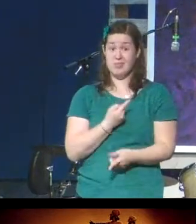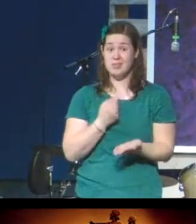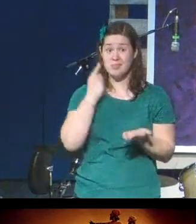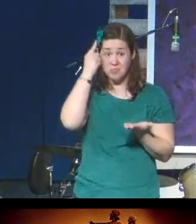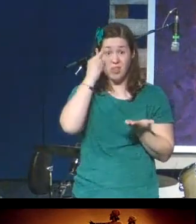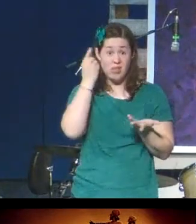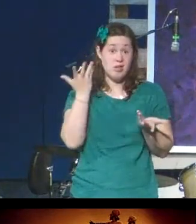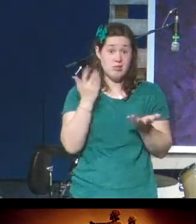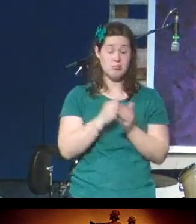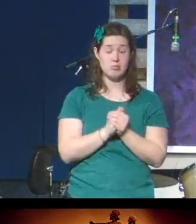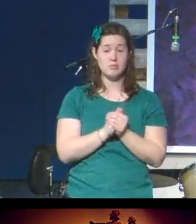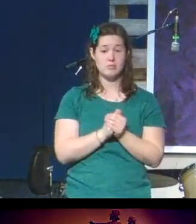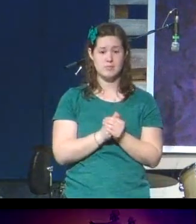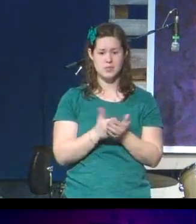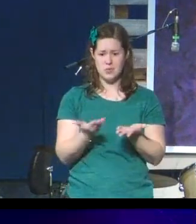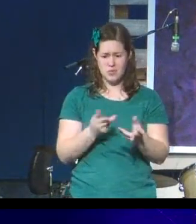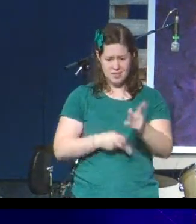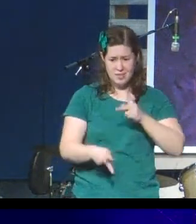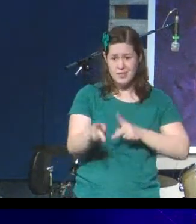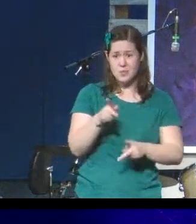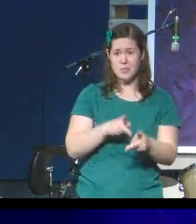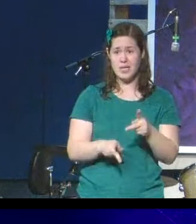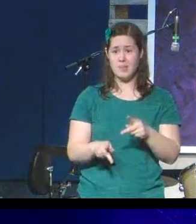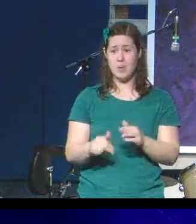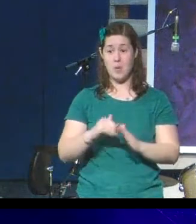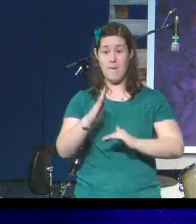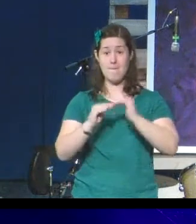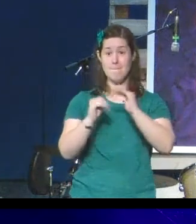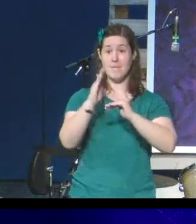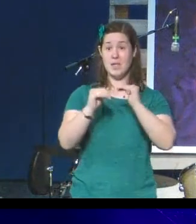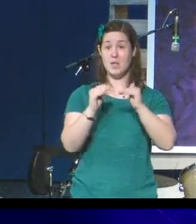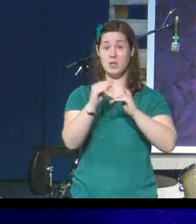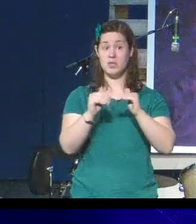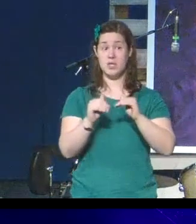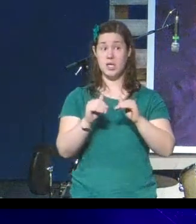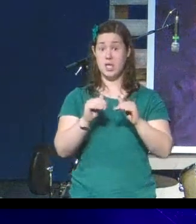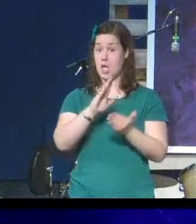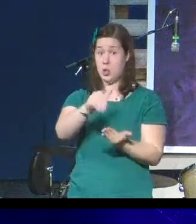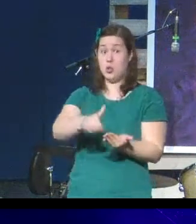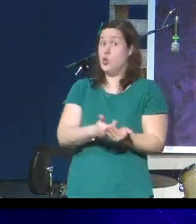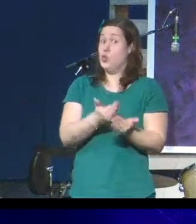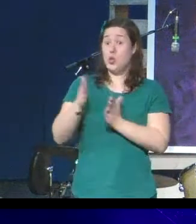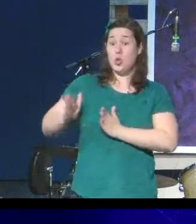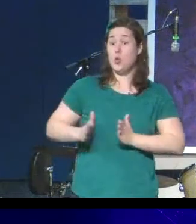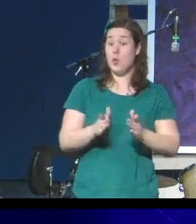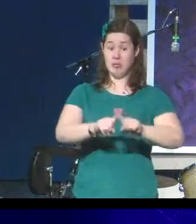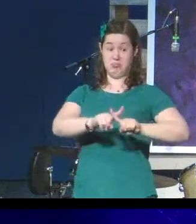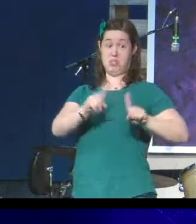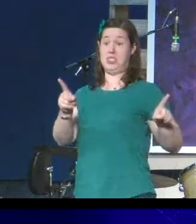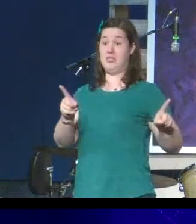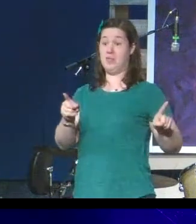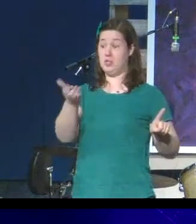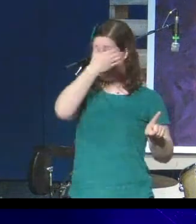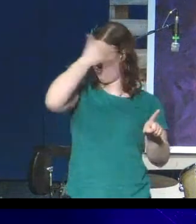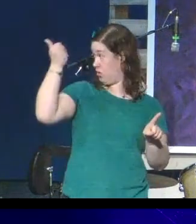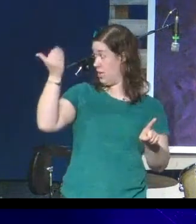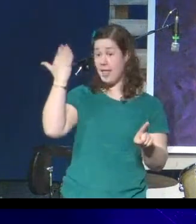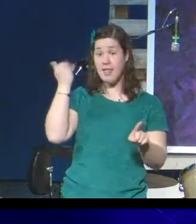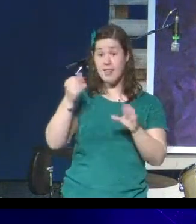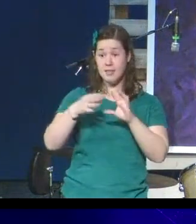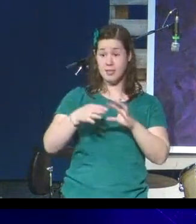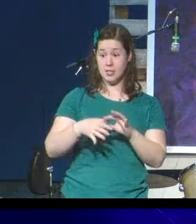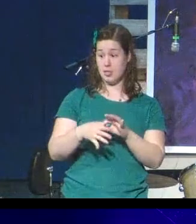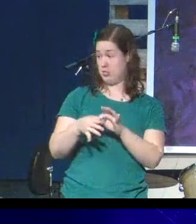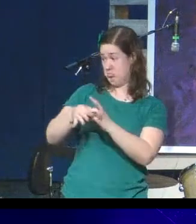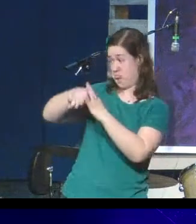So did these people build a totally new way to forget the past, or did they want to build